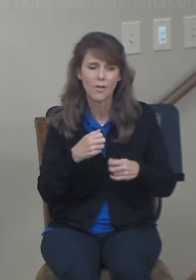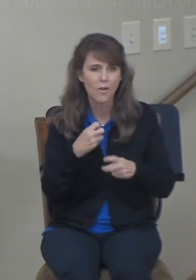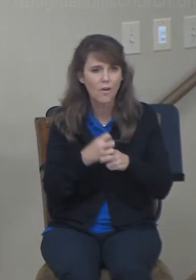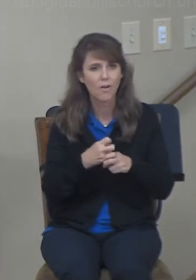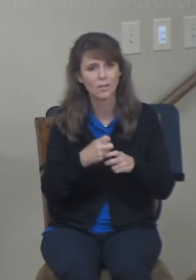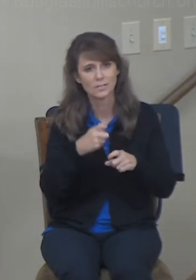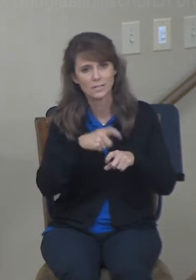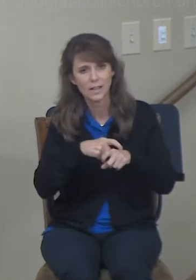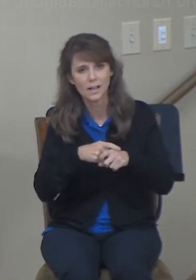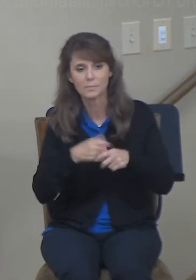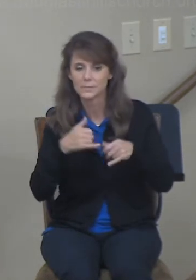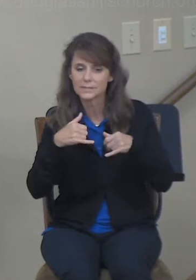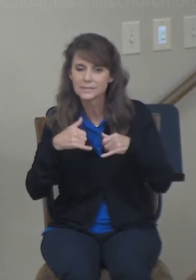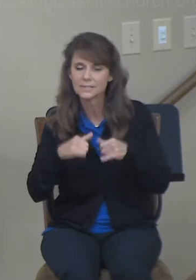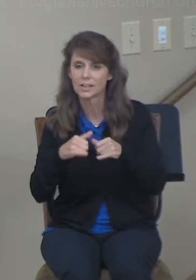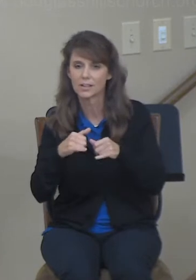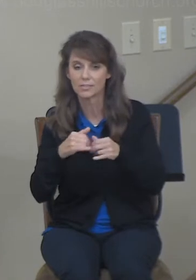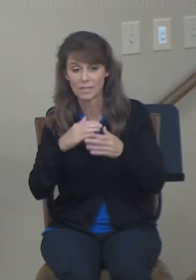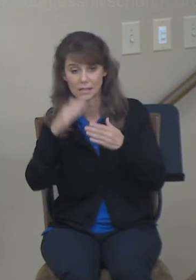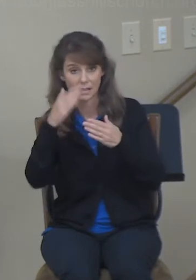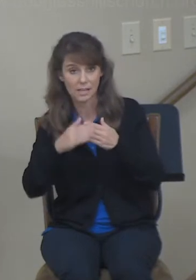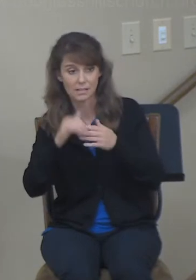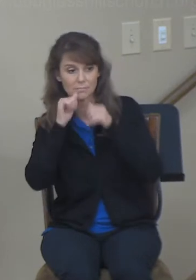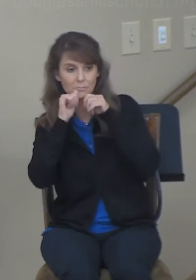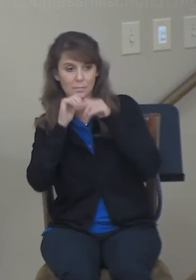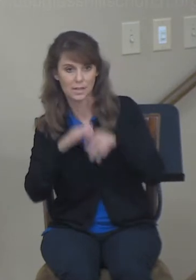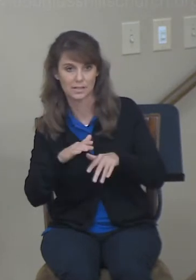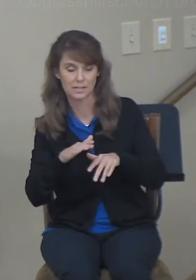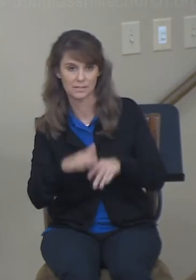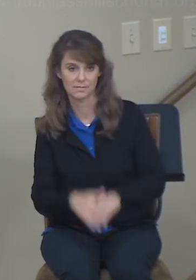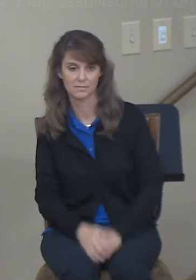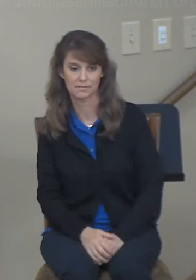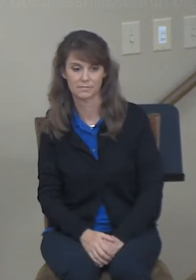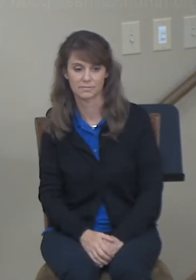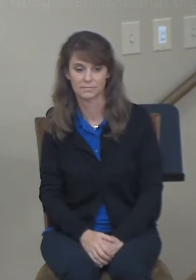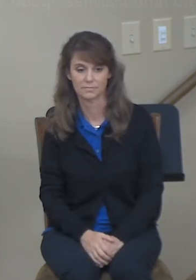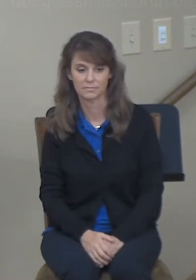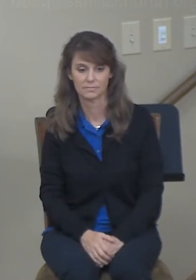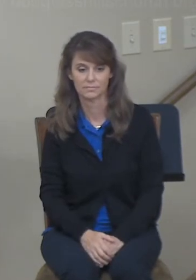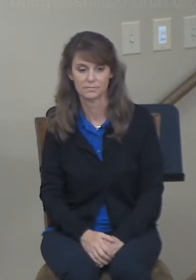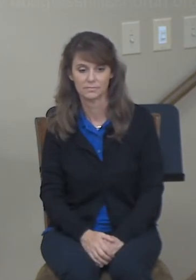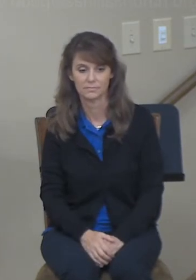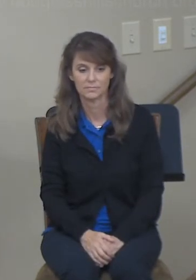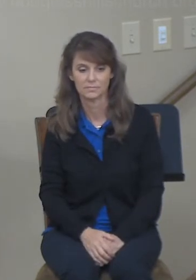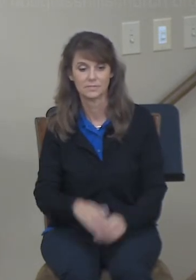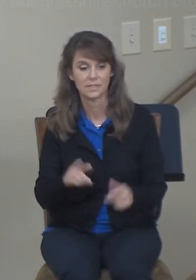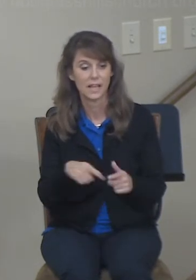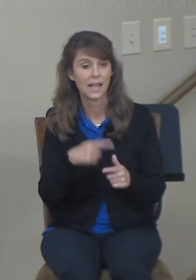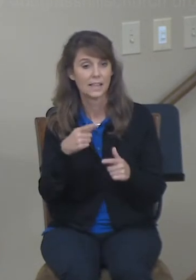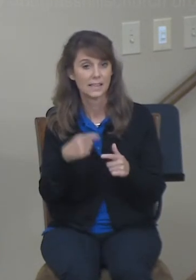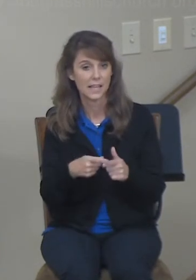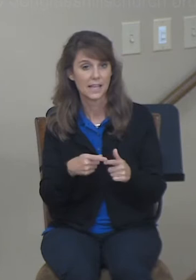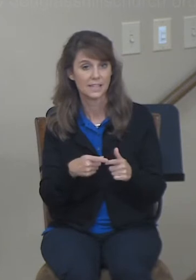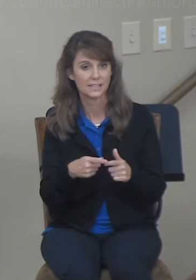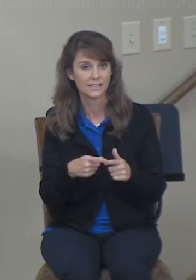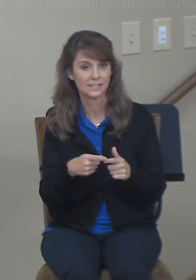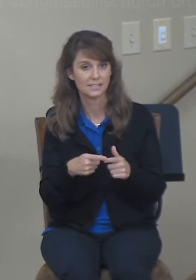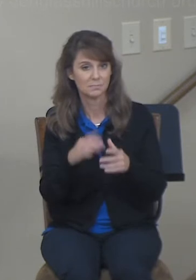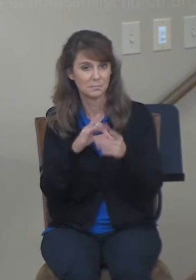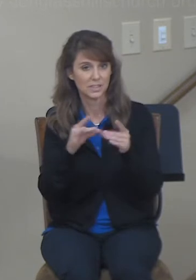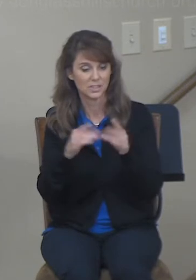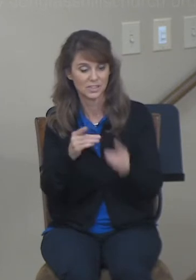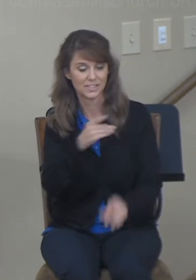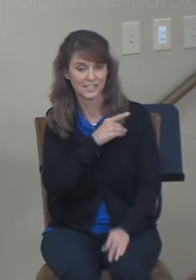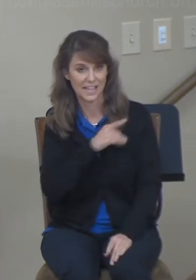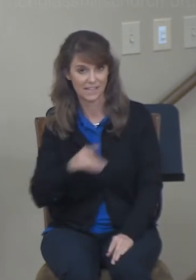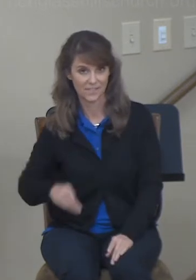So, we get to see that through their descendants, that where David arises. So, let's read just to finish out